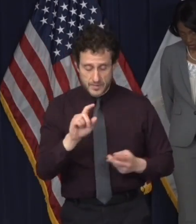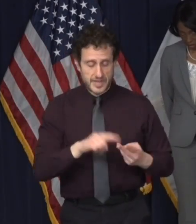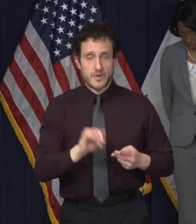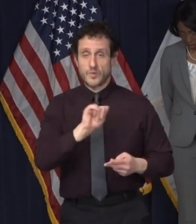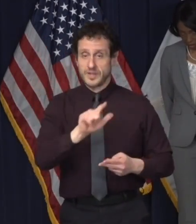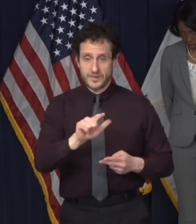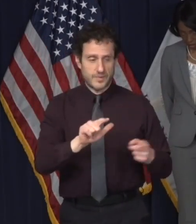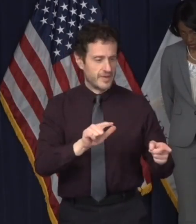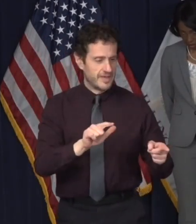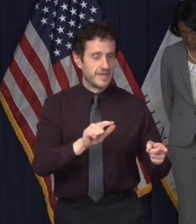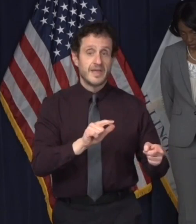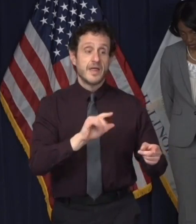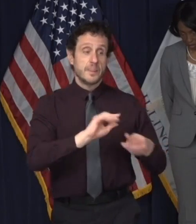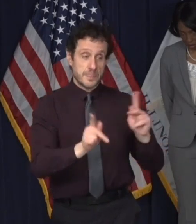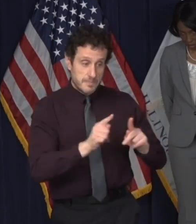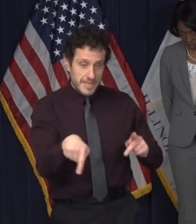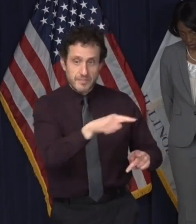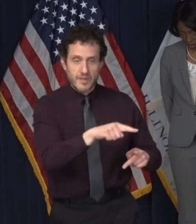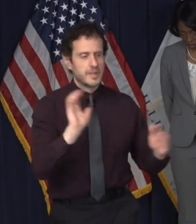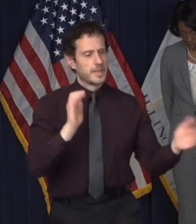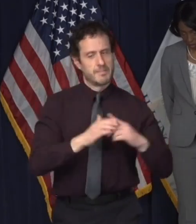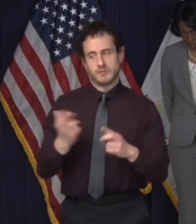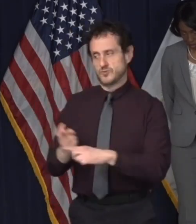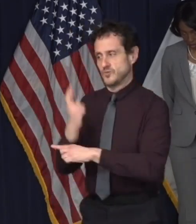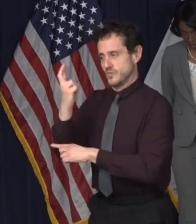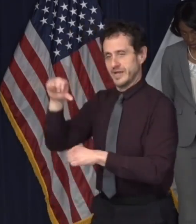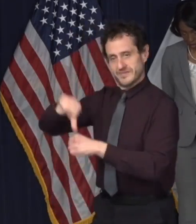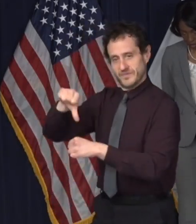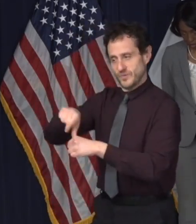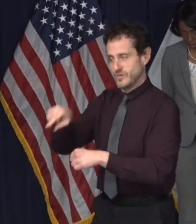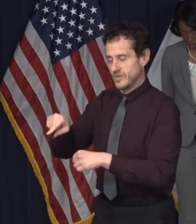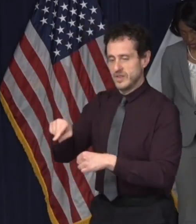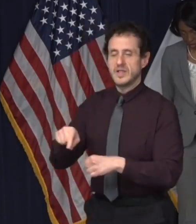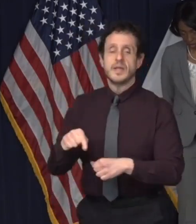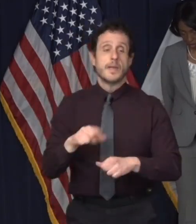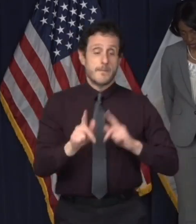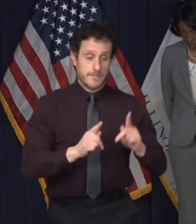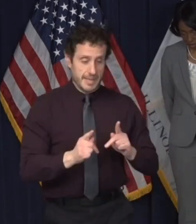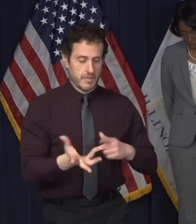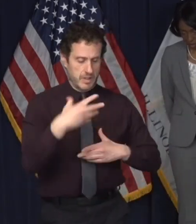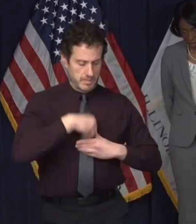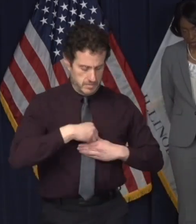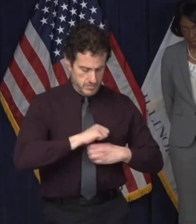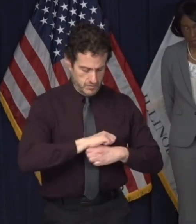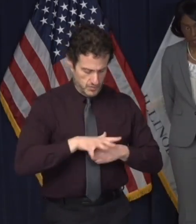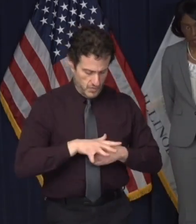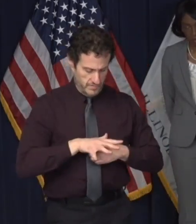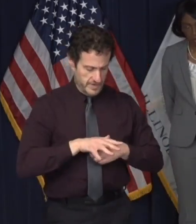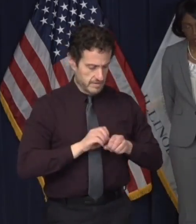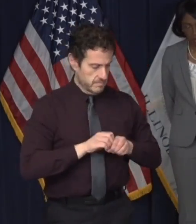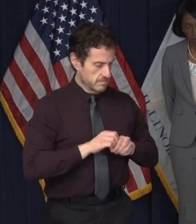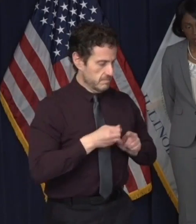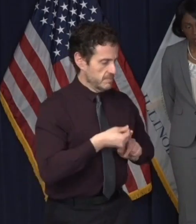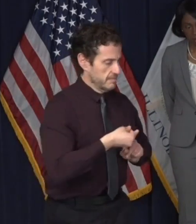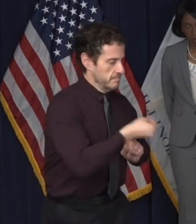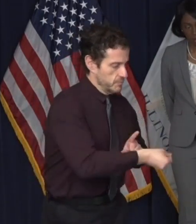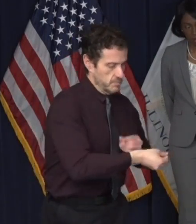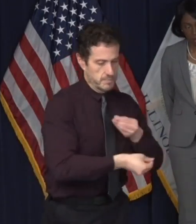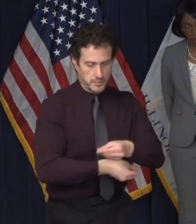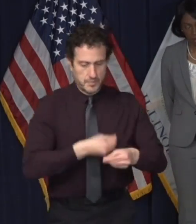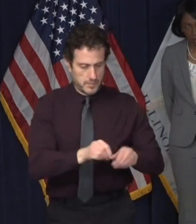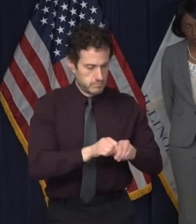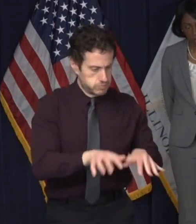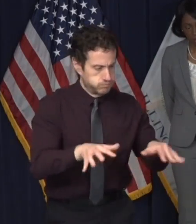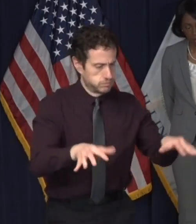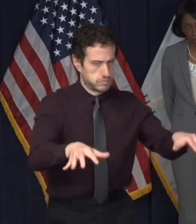like the rocket's fuel. Each person transmits the disease to many others and so the liftoff of the epidemic grows far faster